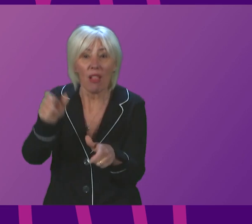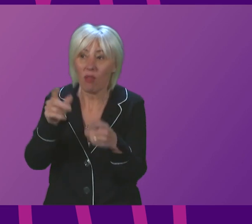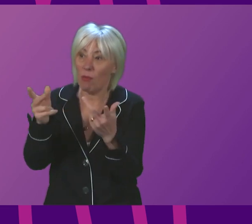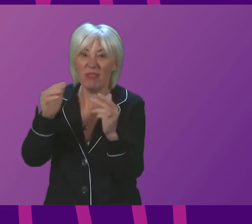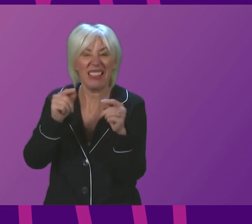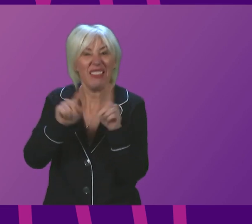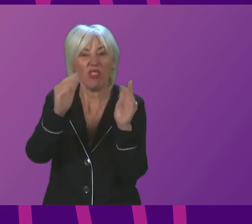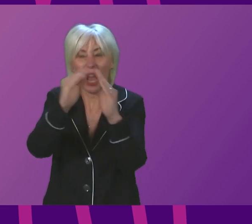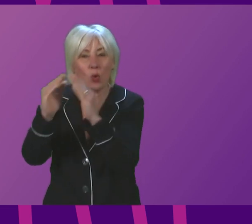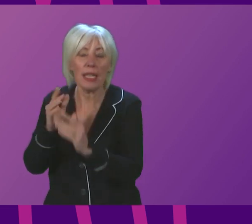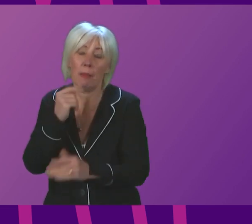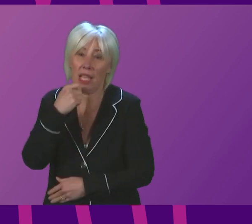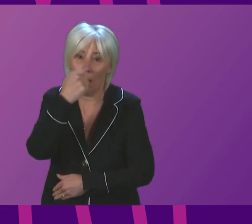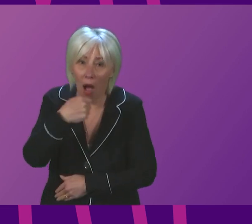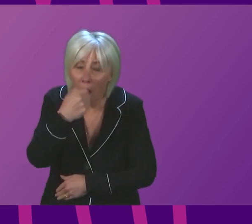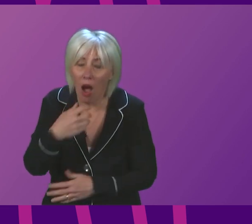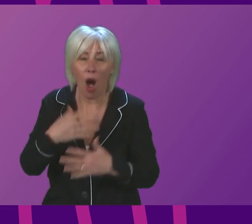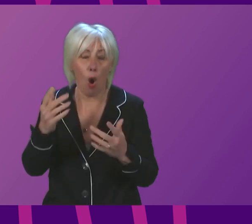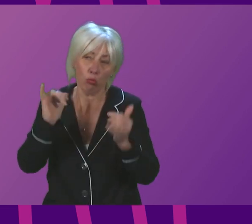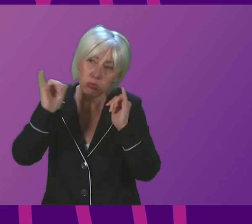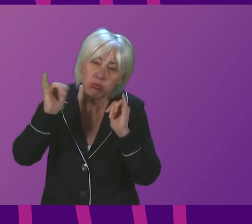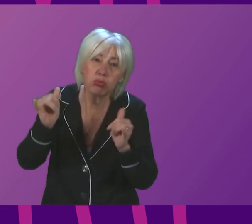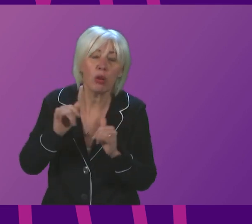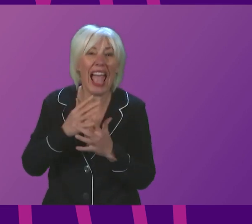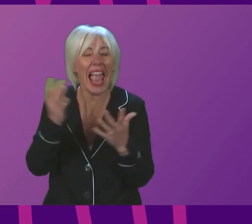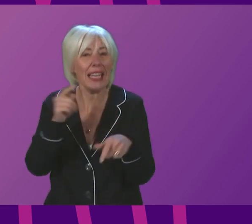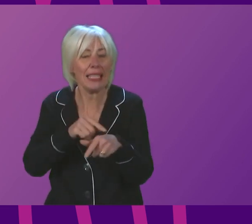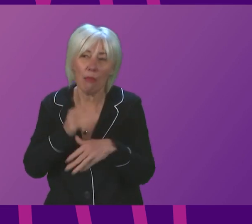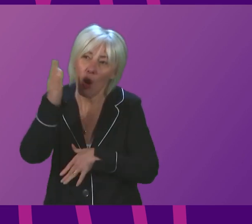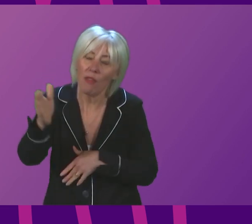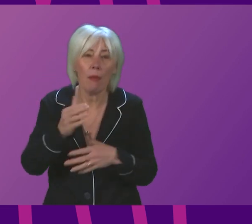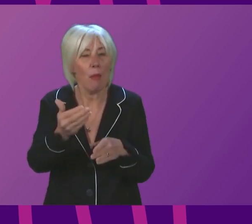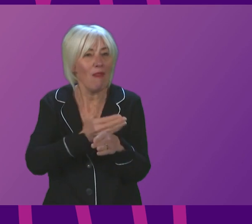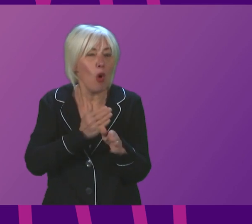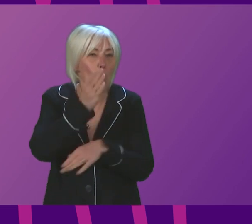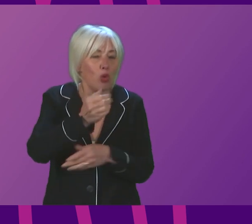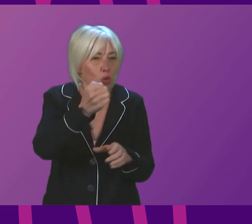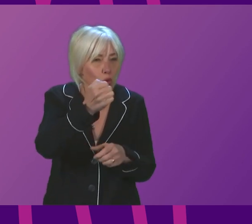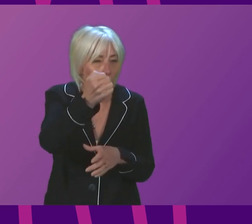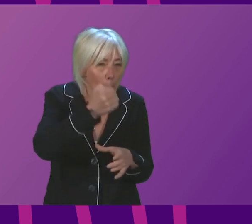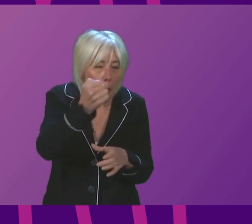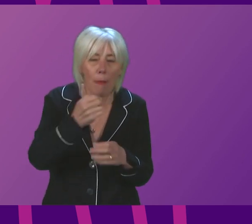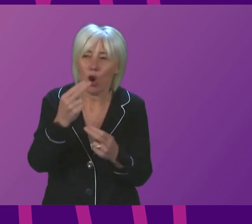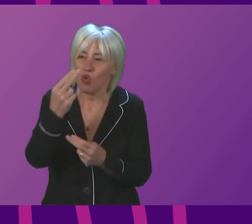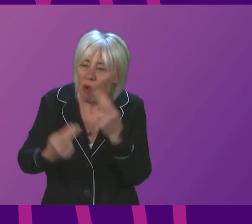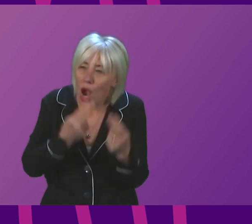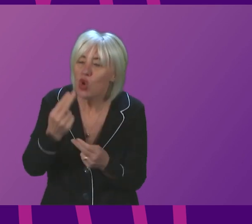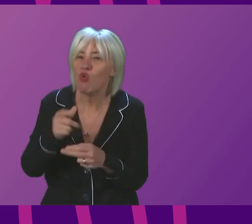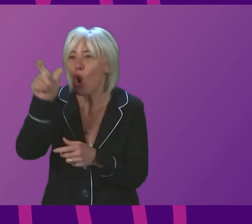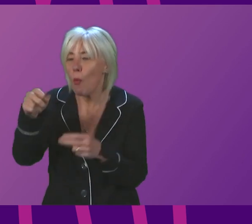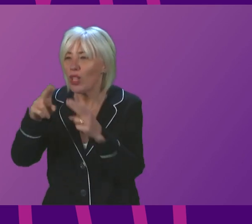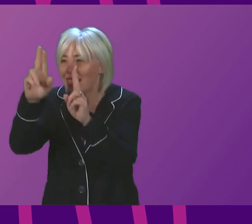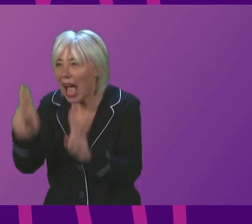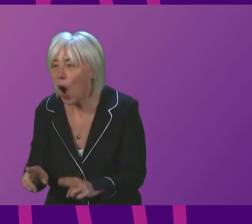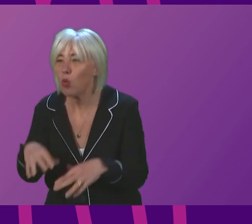every occasion that you intend doing so. That means before going to a pub, to a restaurant, visiting someone else's house or